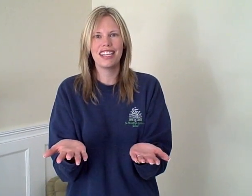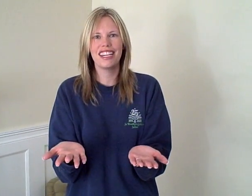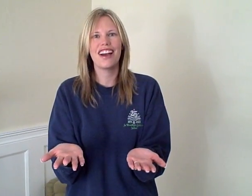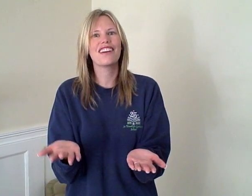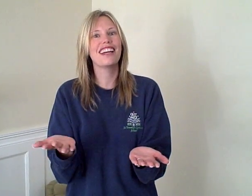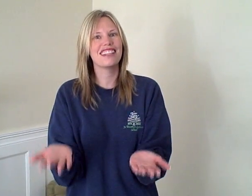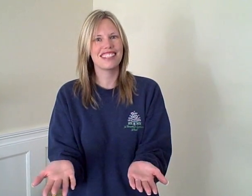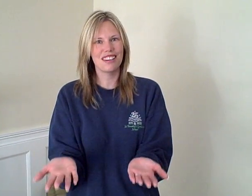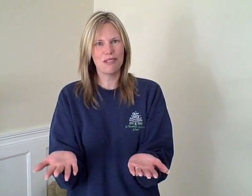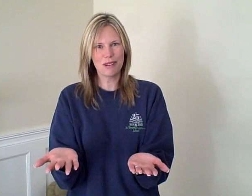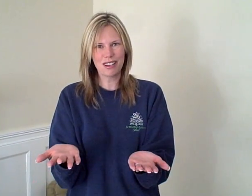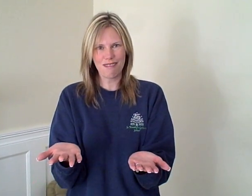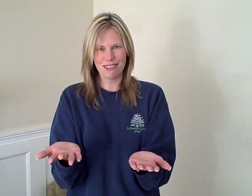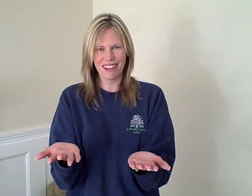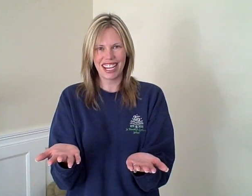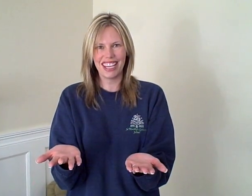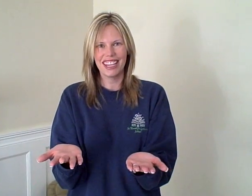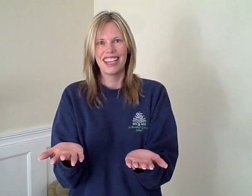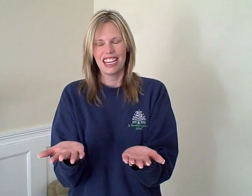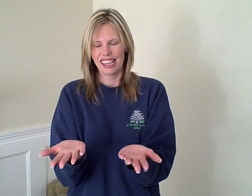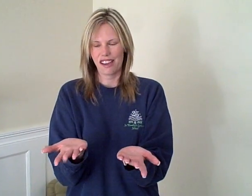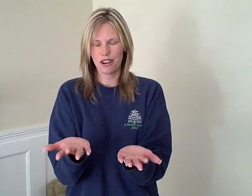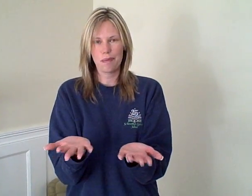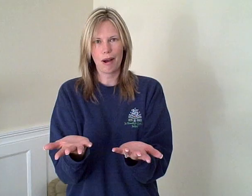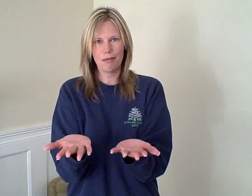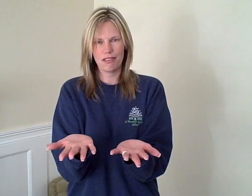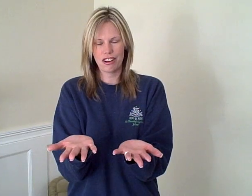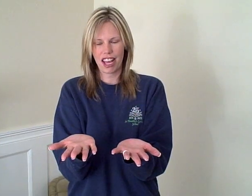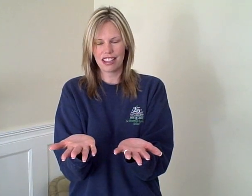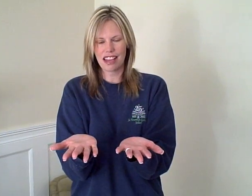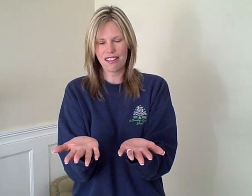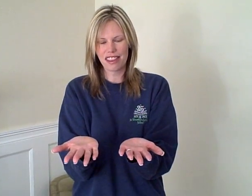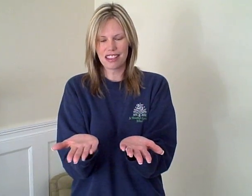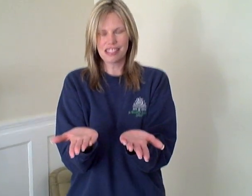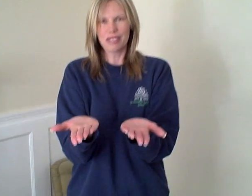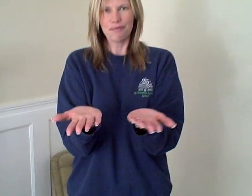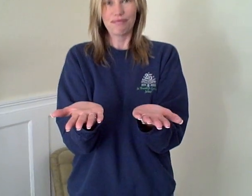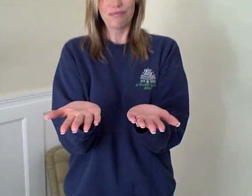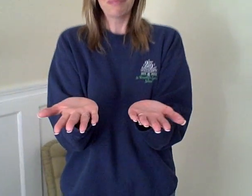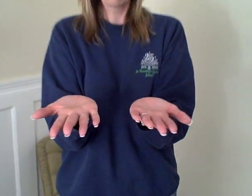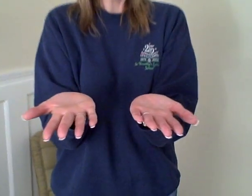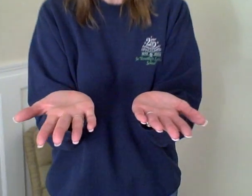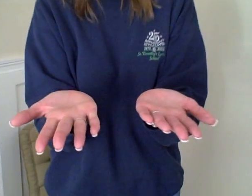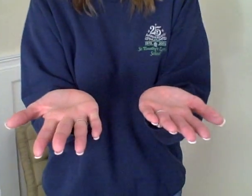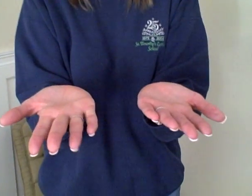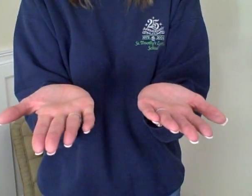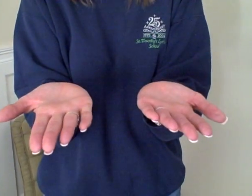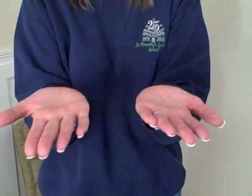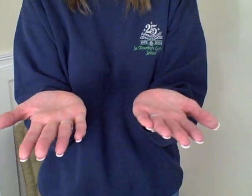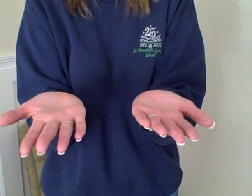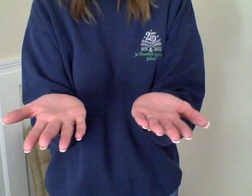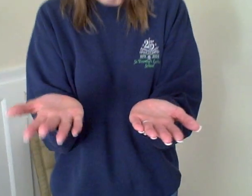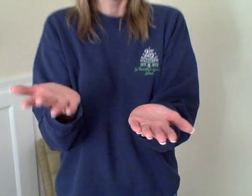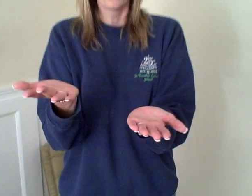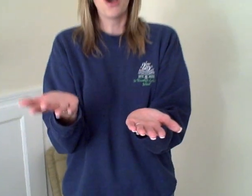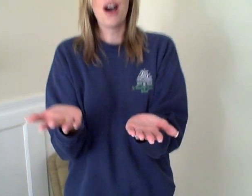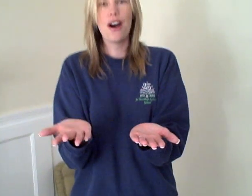Okay, let's sing it one more time. Are you ready? Have your hands out like this. Okay, here we go. Oh